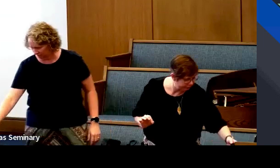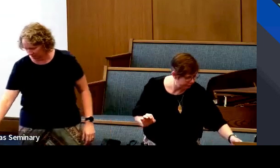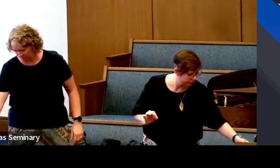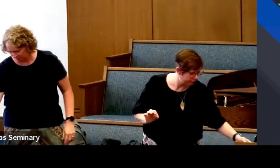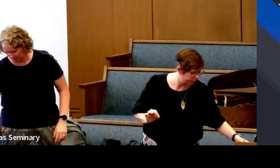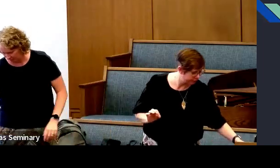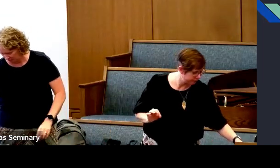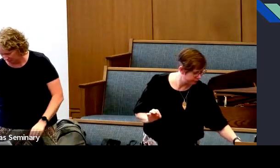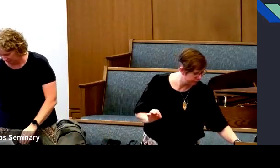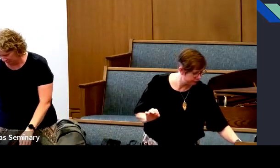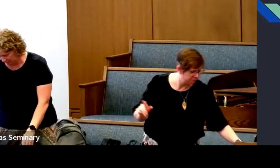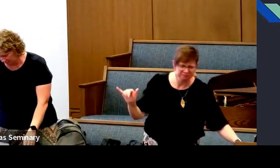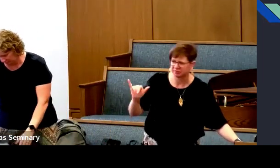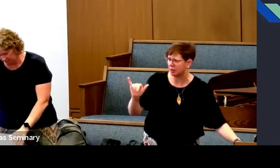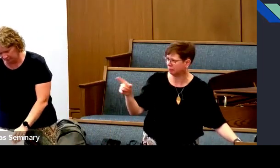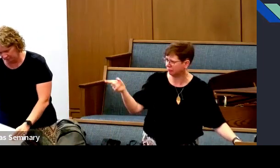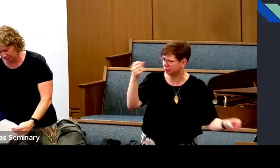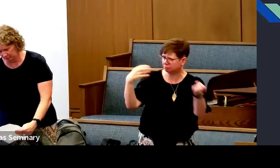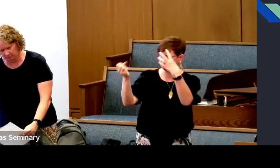does feel a little better.